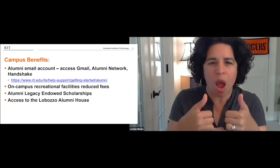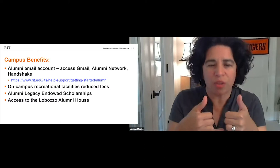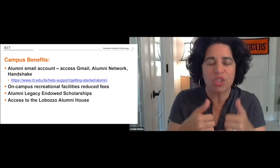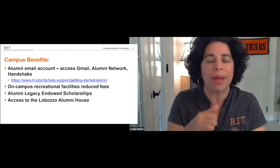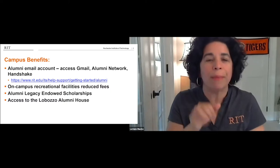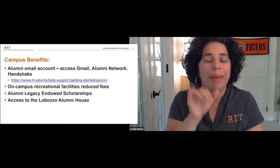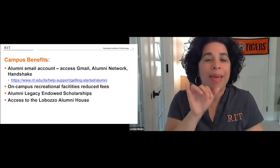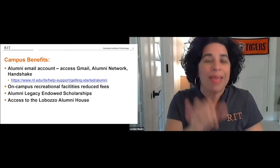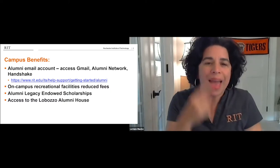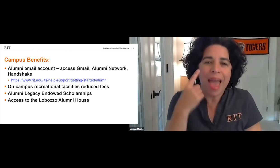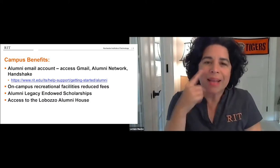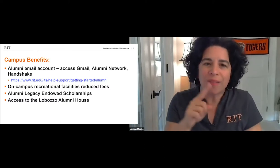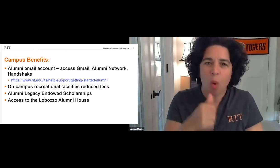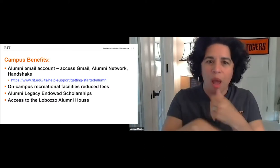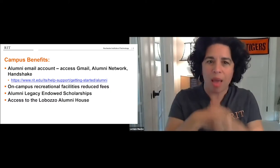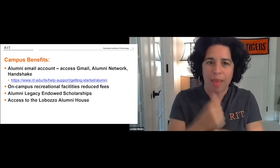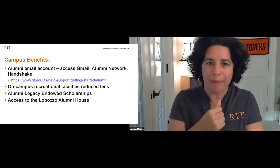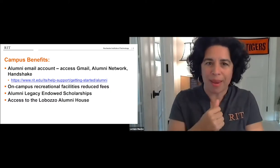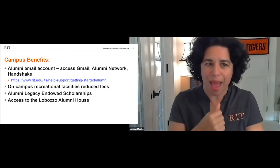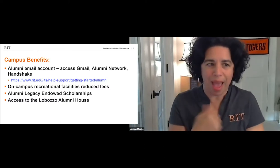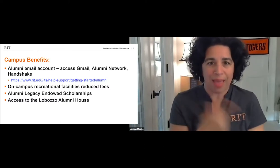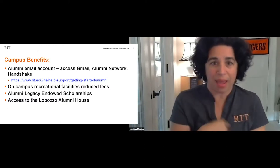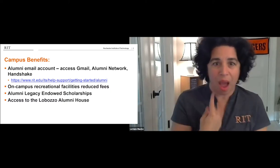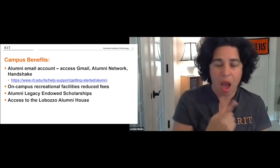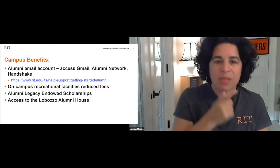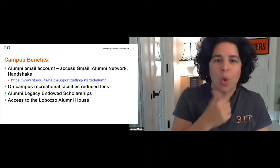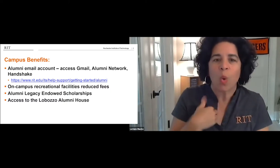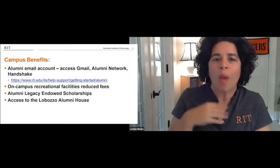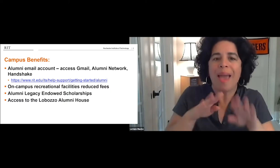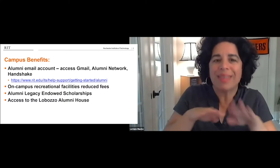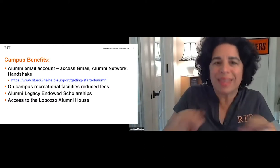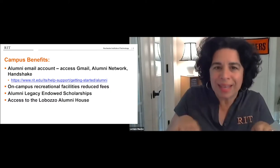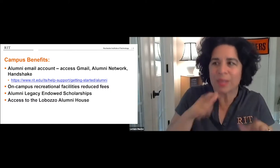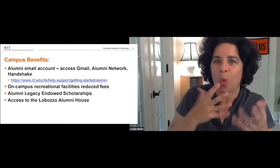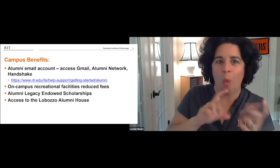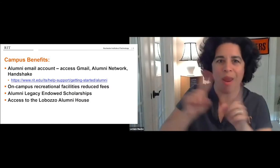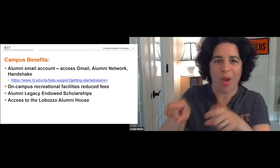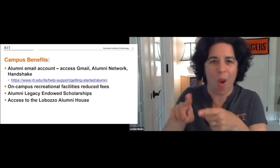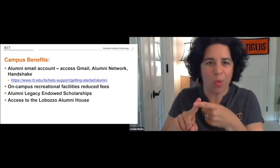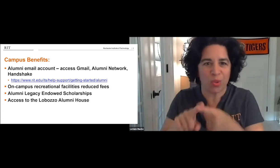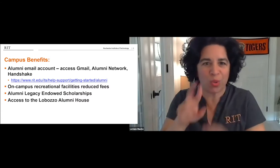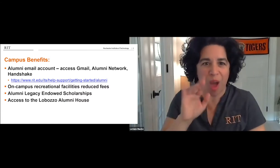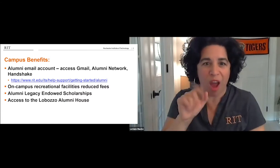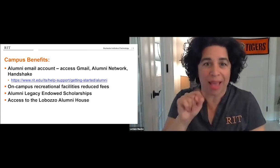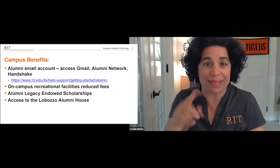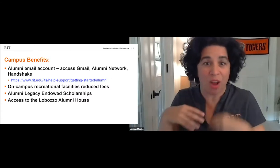legacy endowed scholarships. And that's for alumni like us who have children who